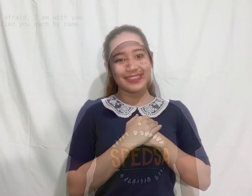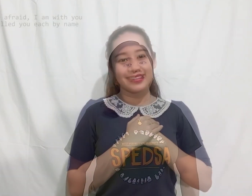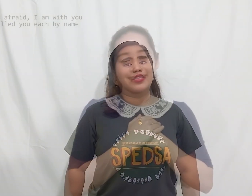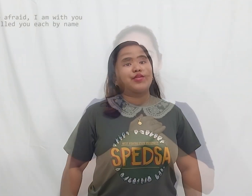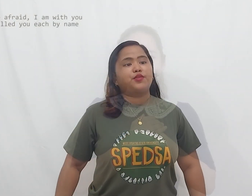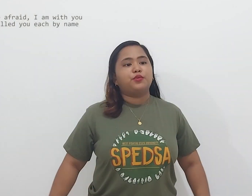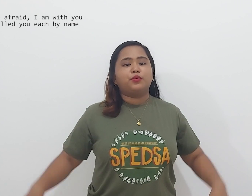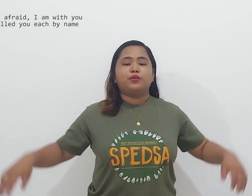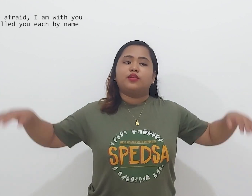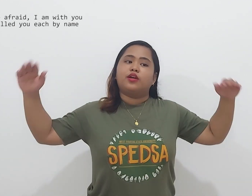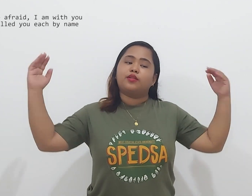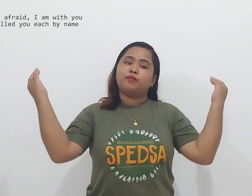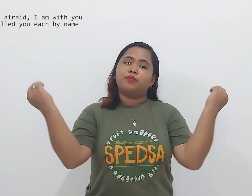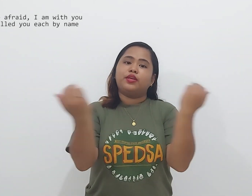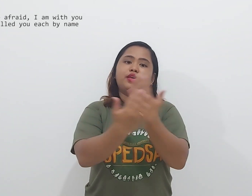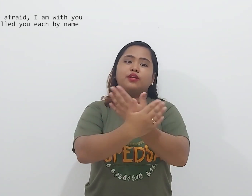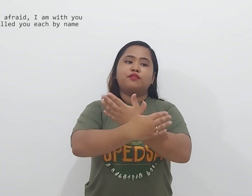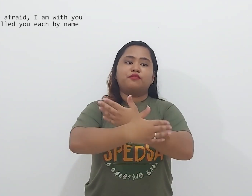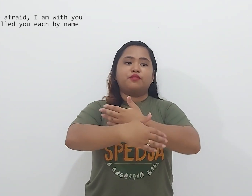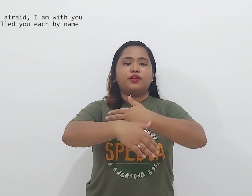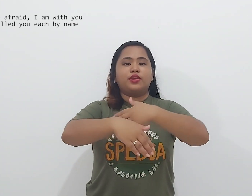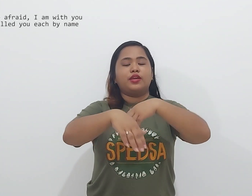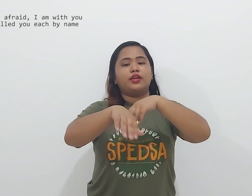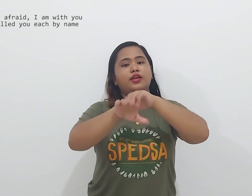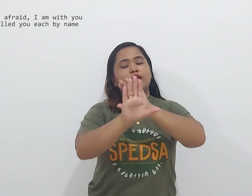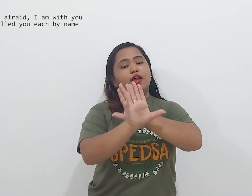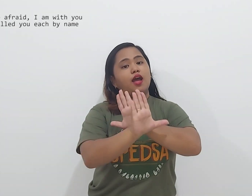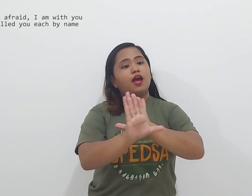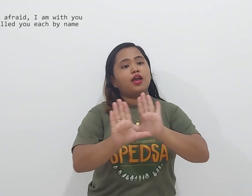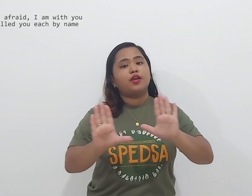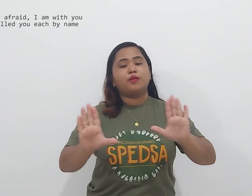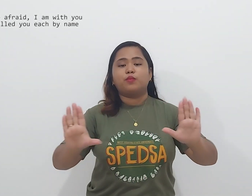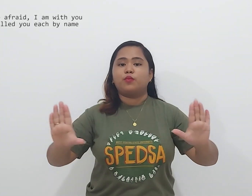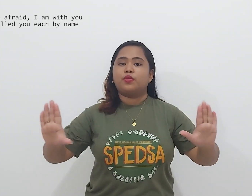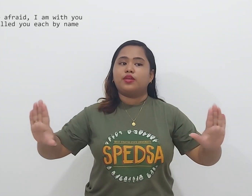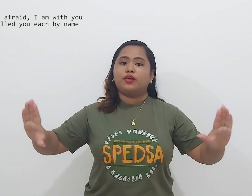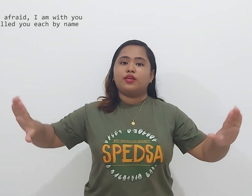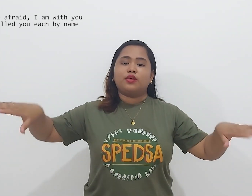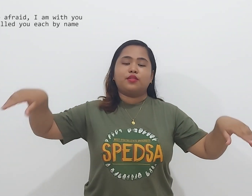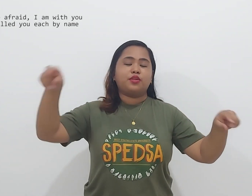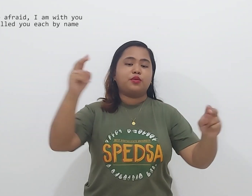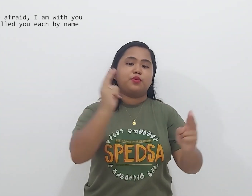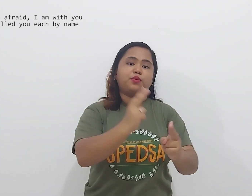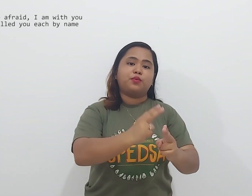Do not be afraid, I am with you.